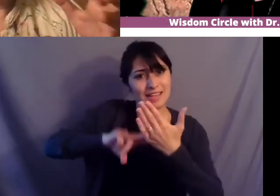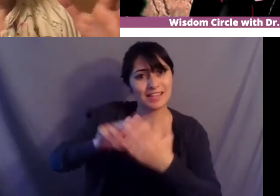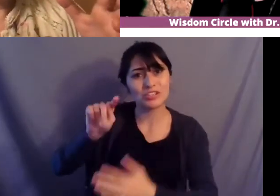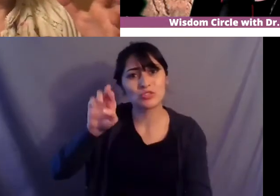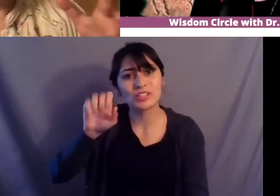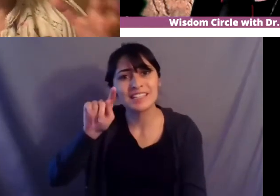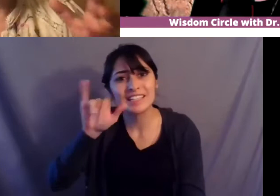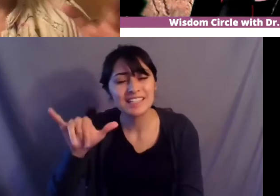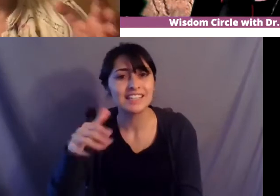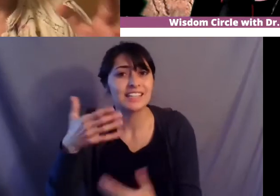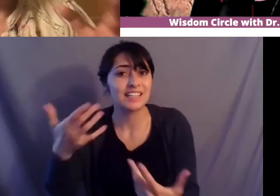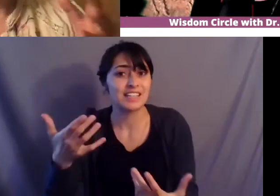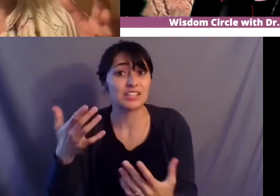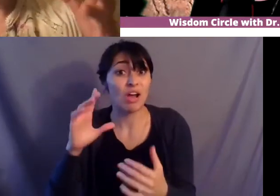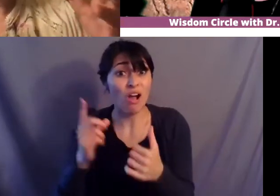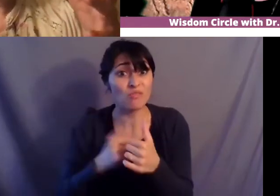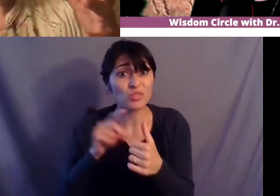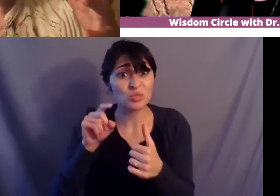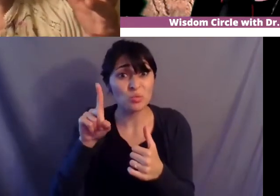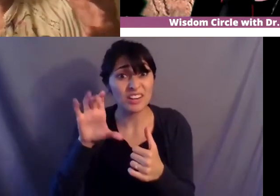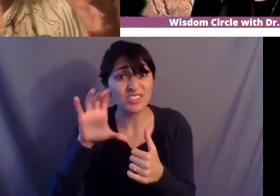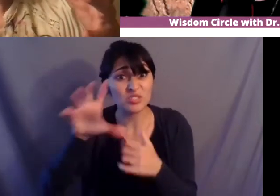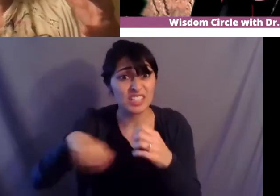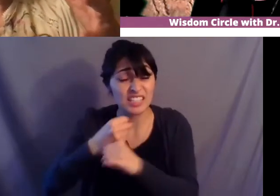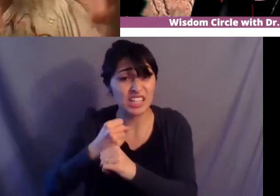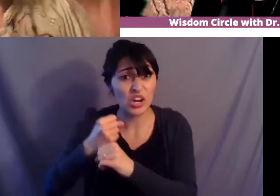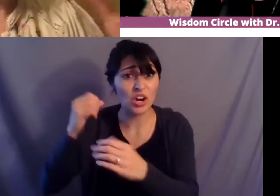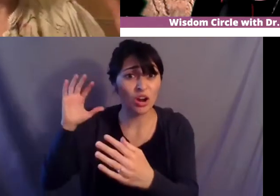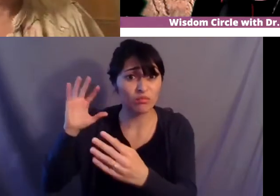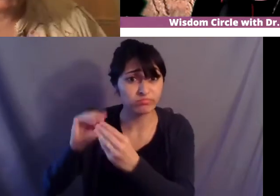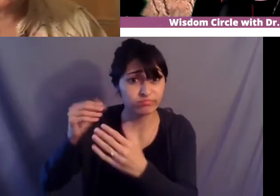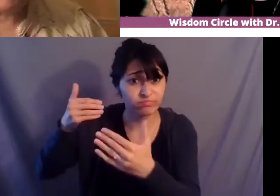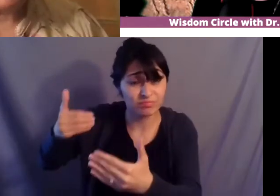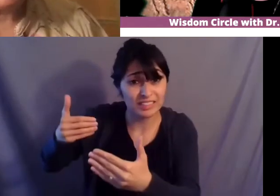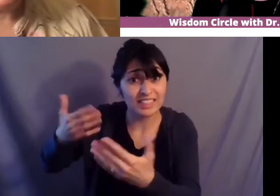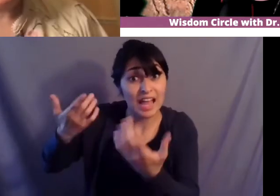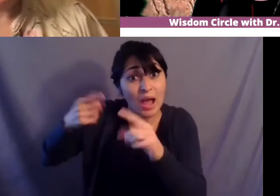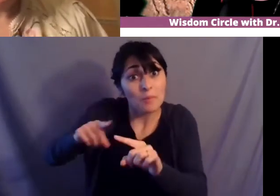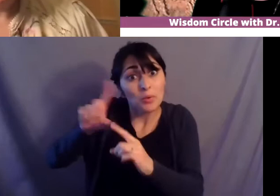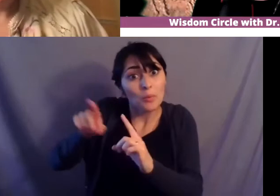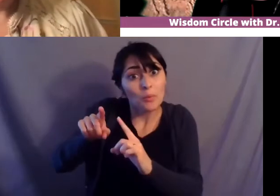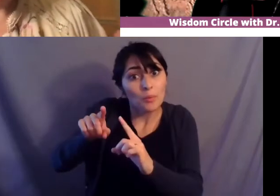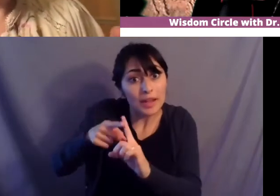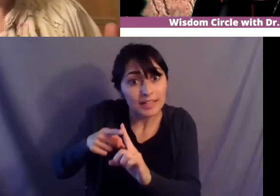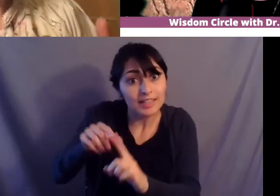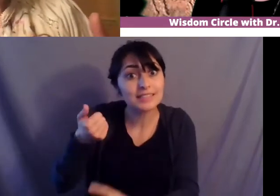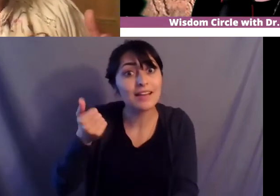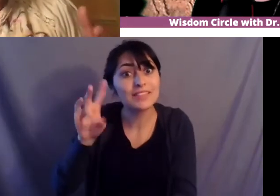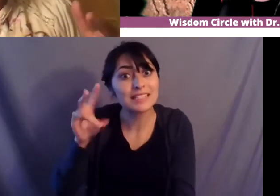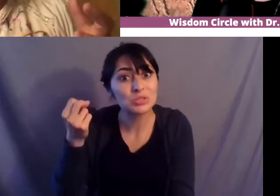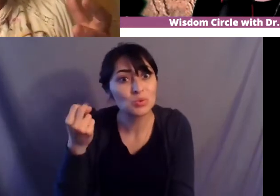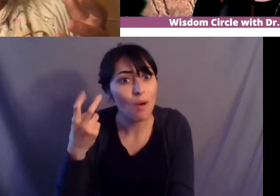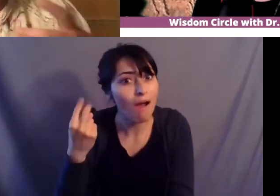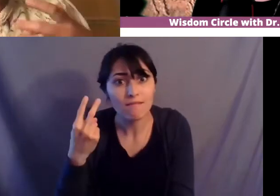a hundred years our first hundred years is is by 1712 so